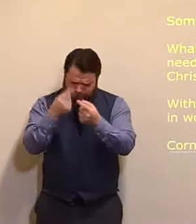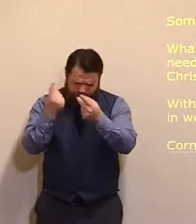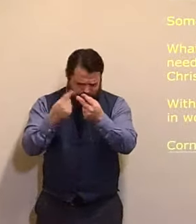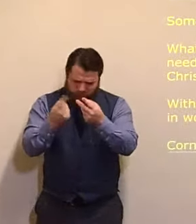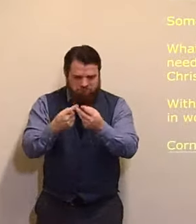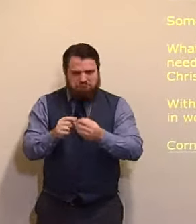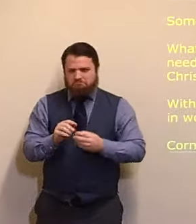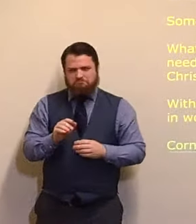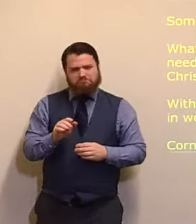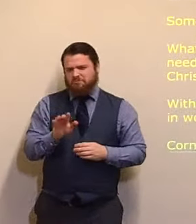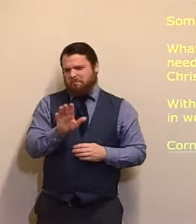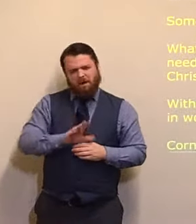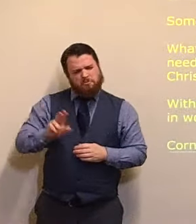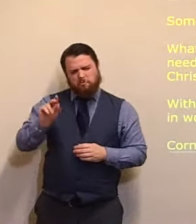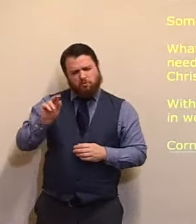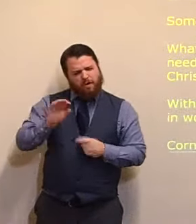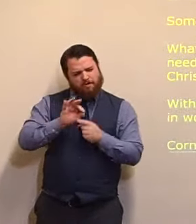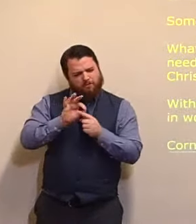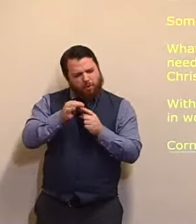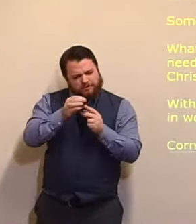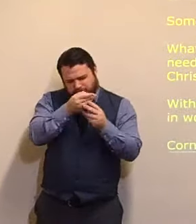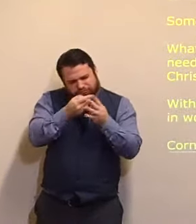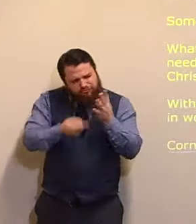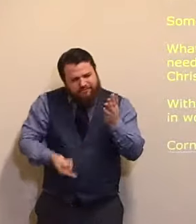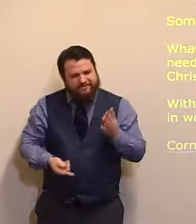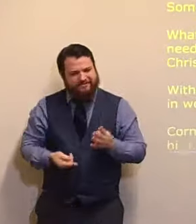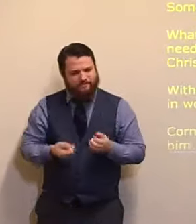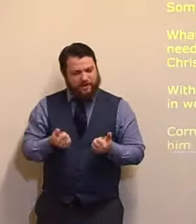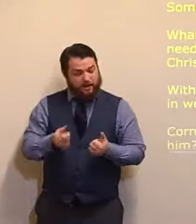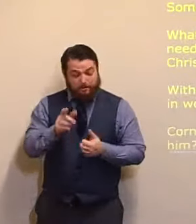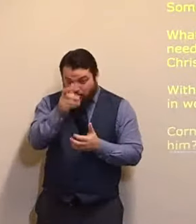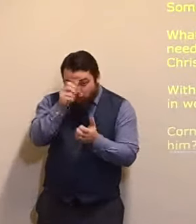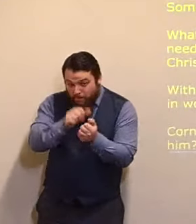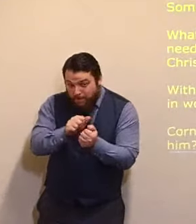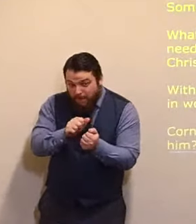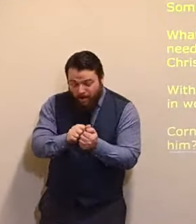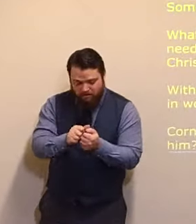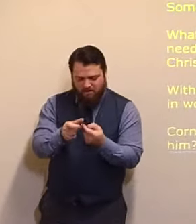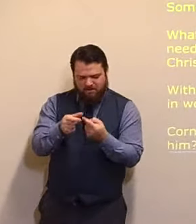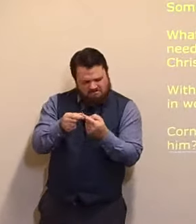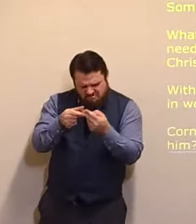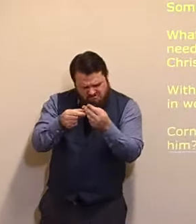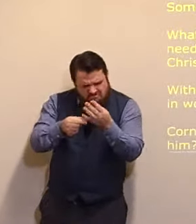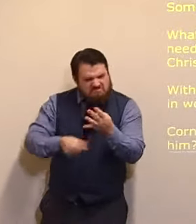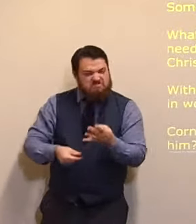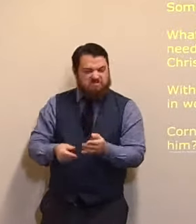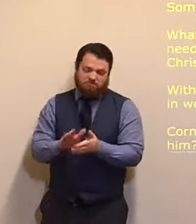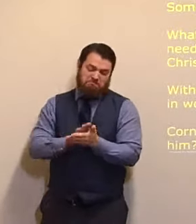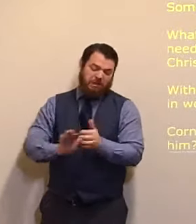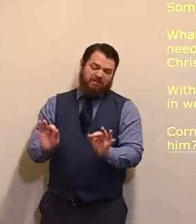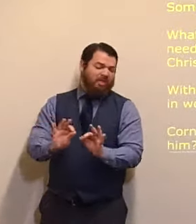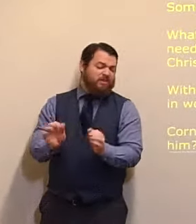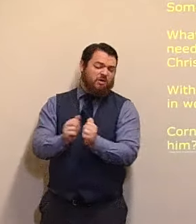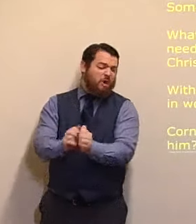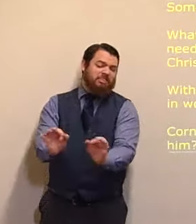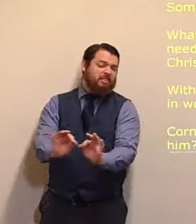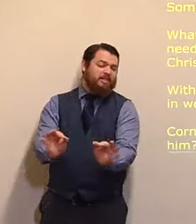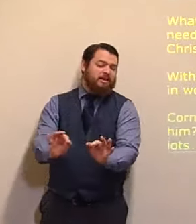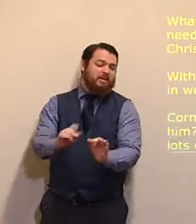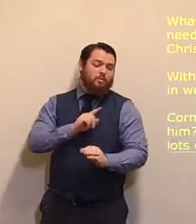They are all, pointless, meaningless, insignificant, unless,